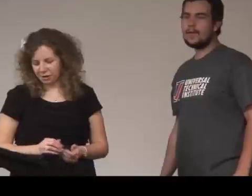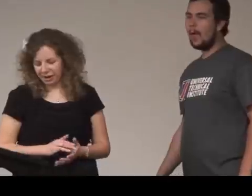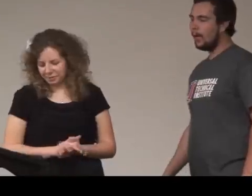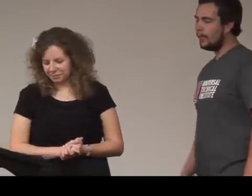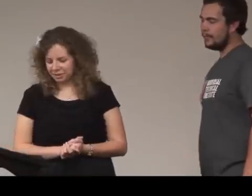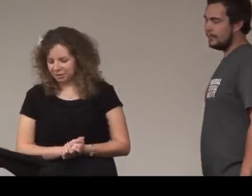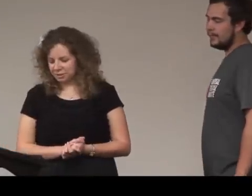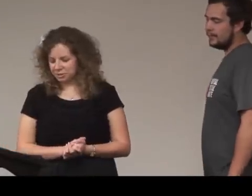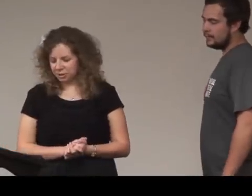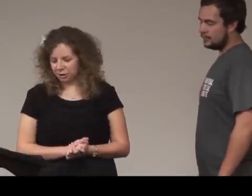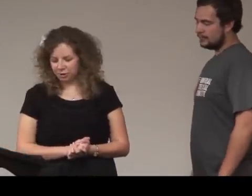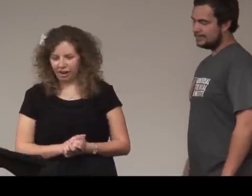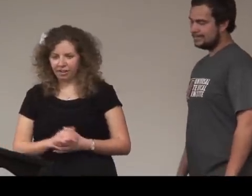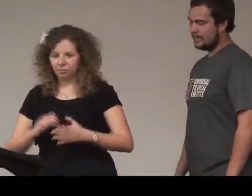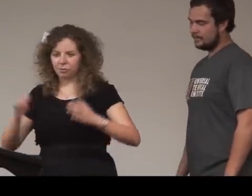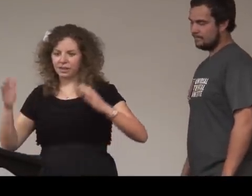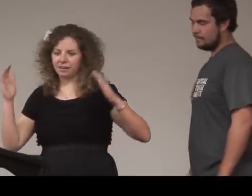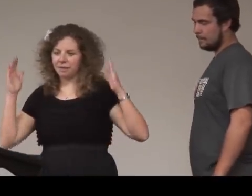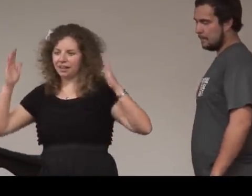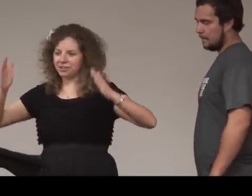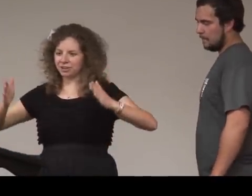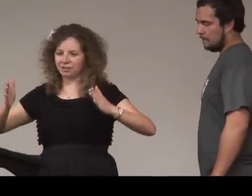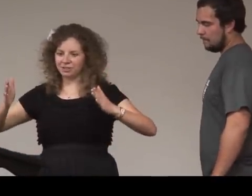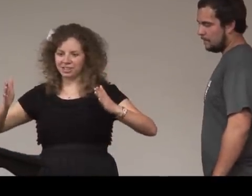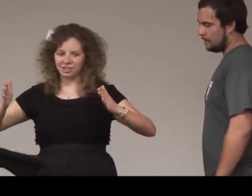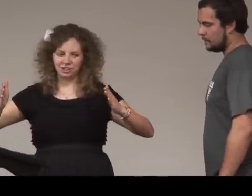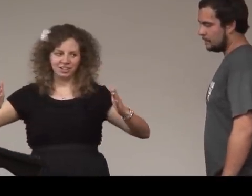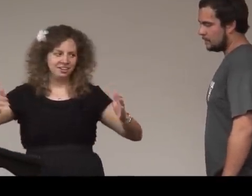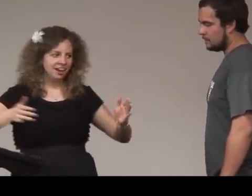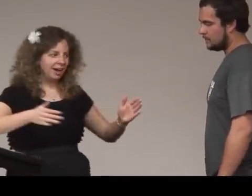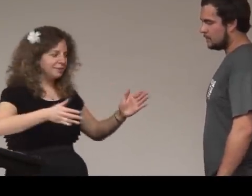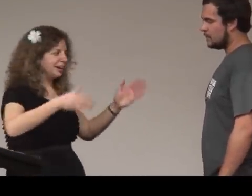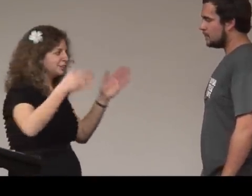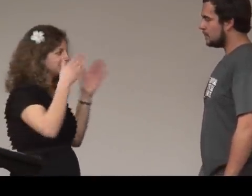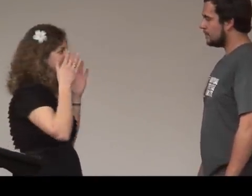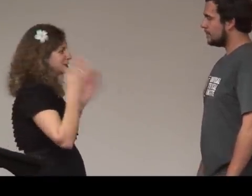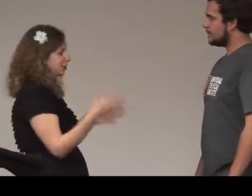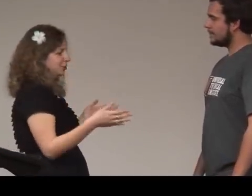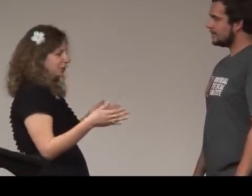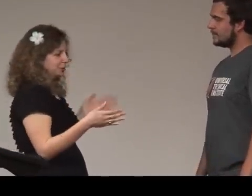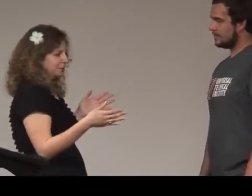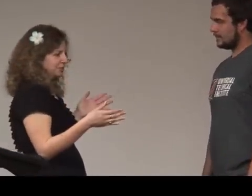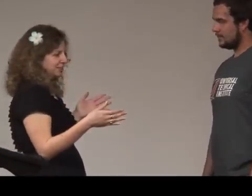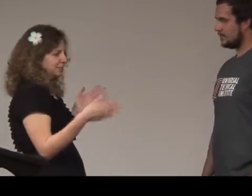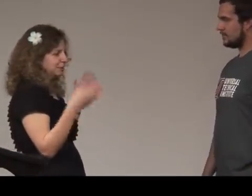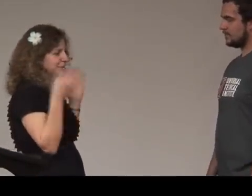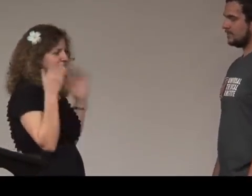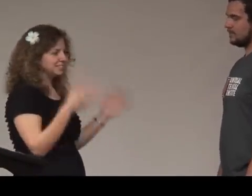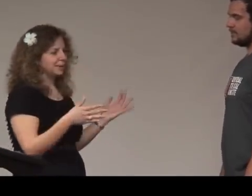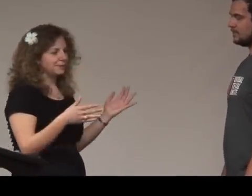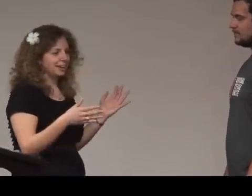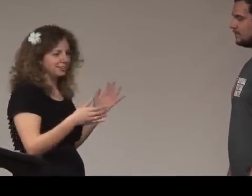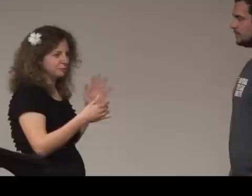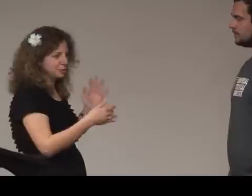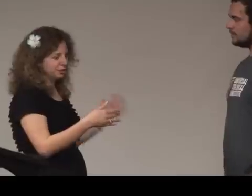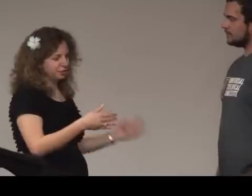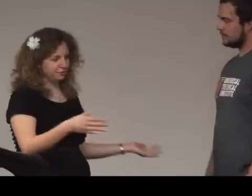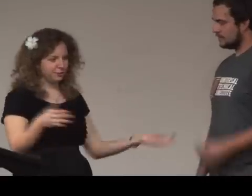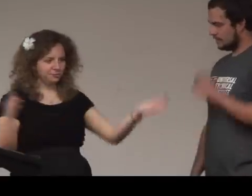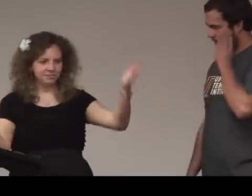okay so when I'm having a conversation I would actually be turned toward the person this way but since that would kind of obscure your view